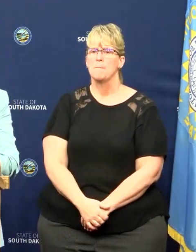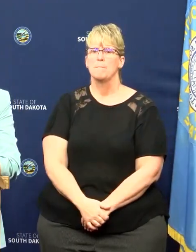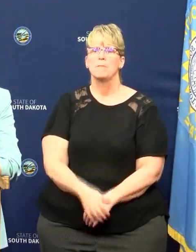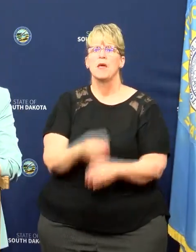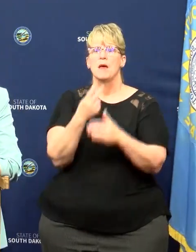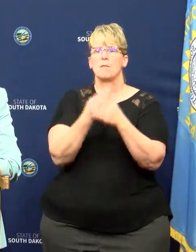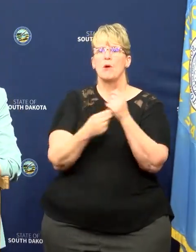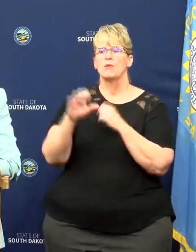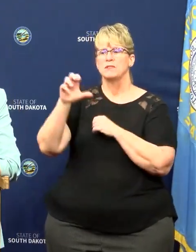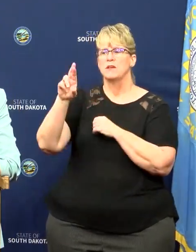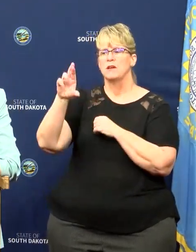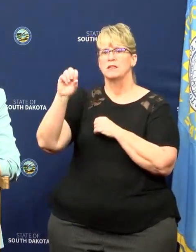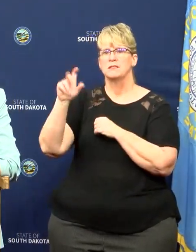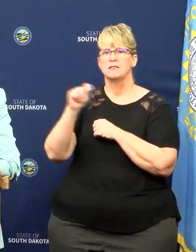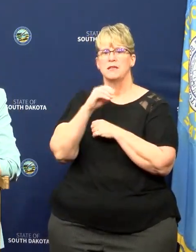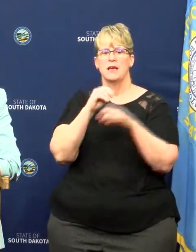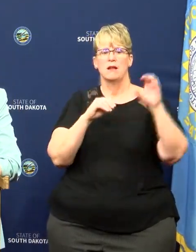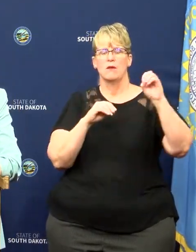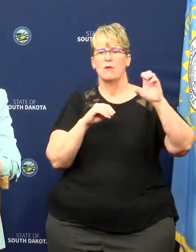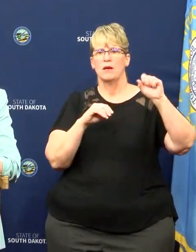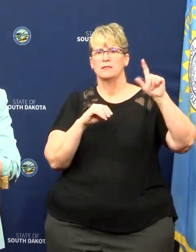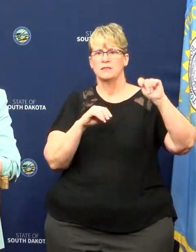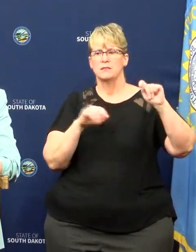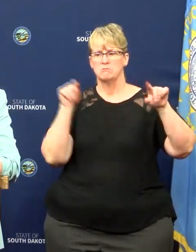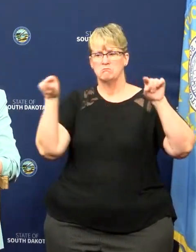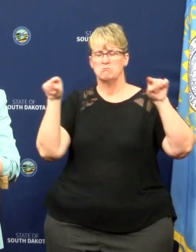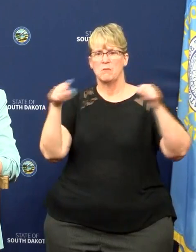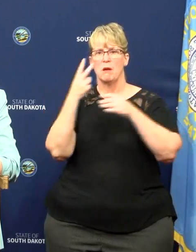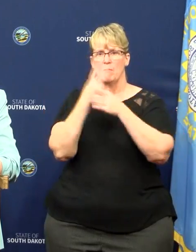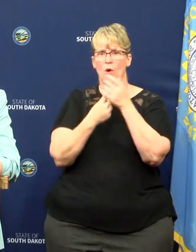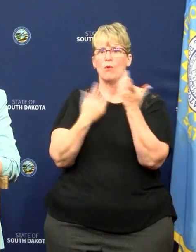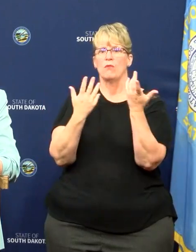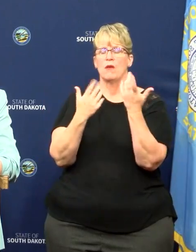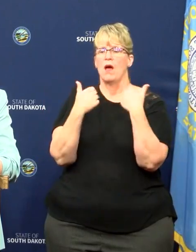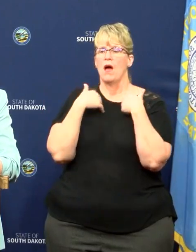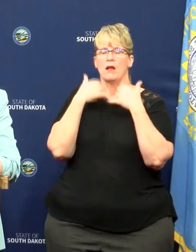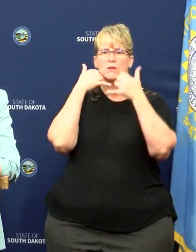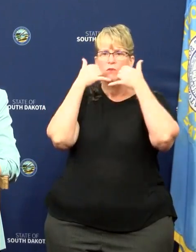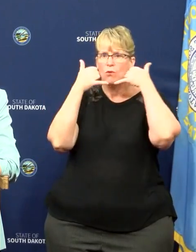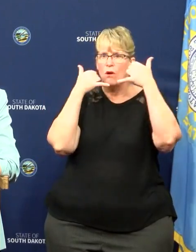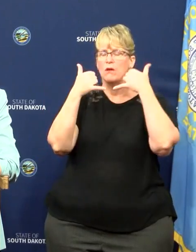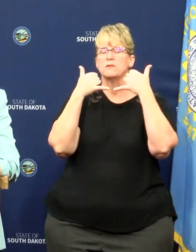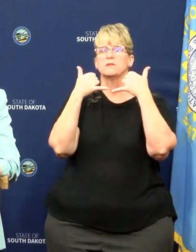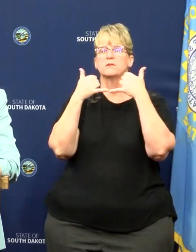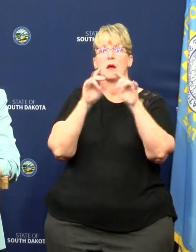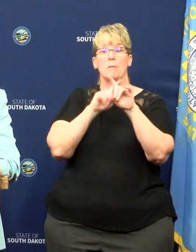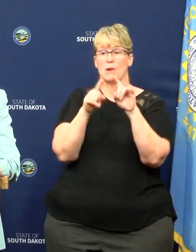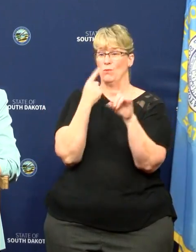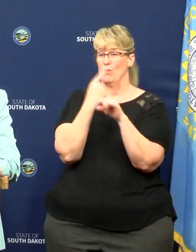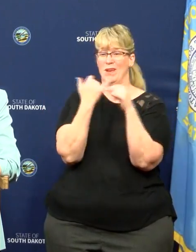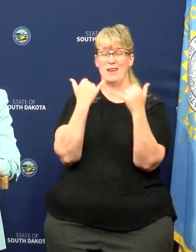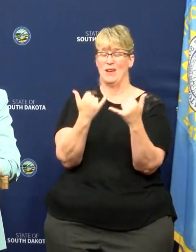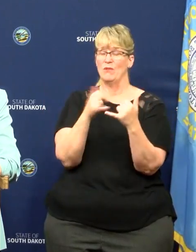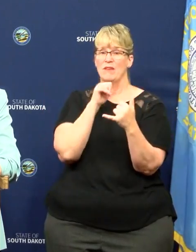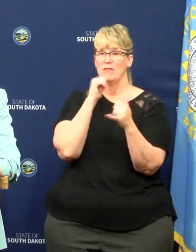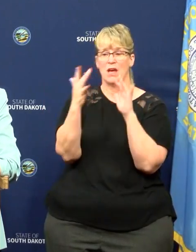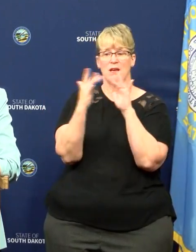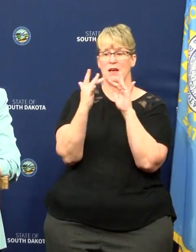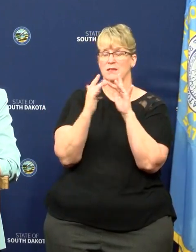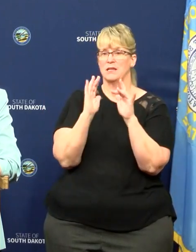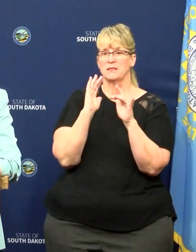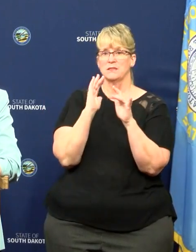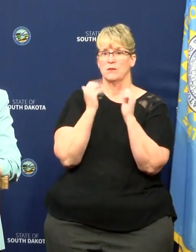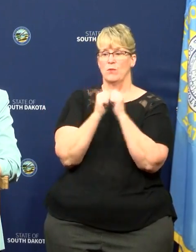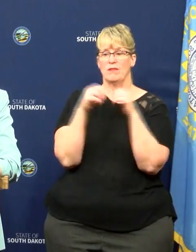Both Cheyenne River and Oklahoma Sioux Tribe have been participating in calls that we've had for updates. But as of now, they've not reached out